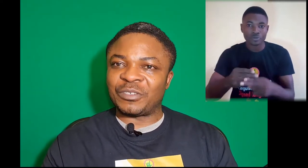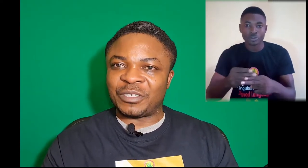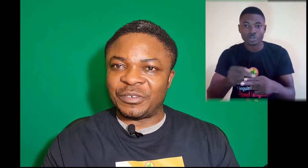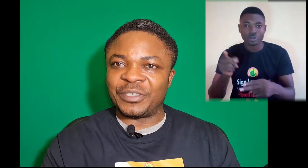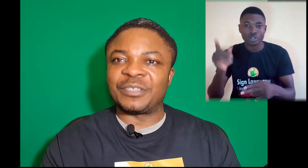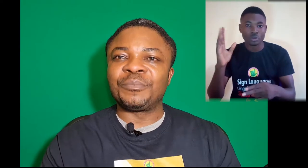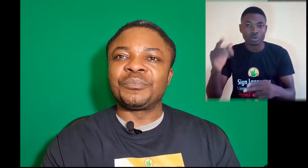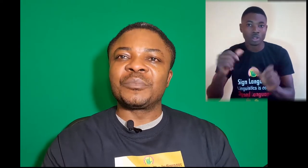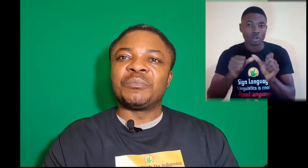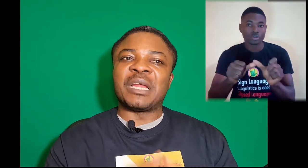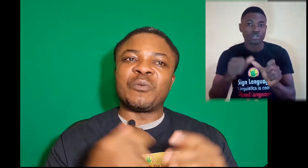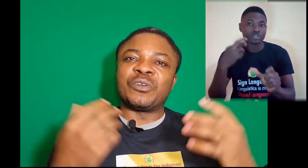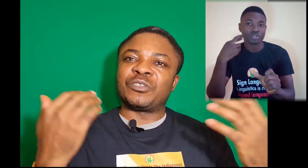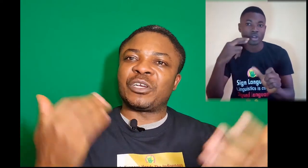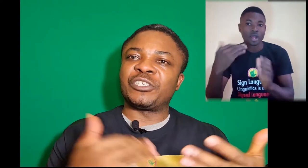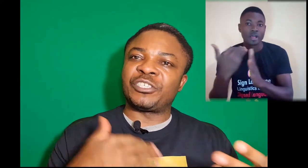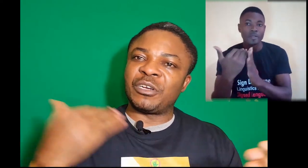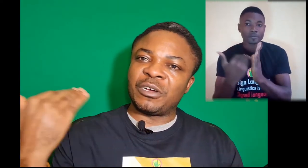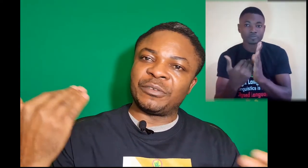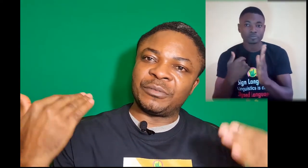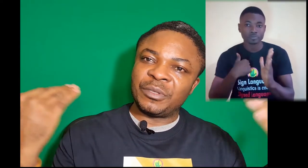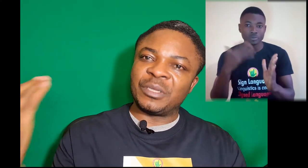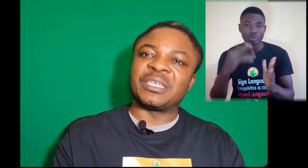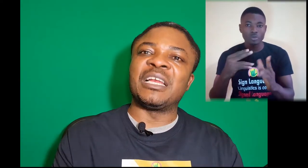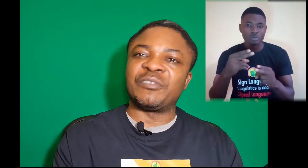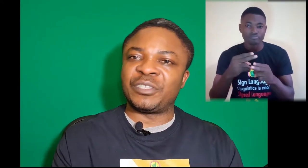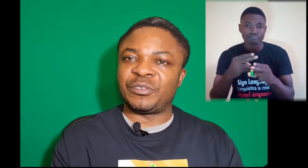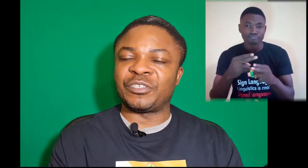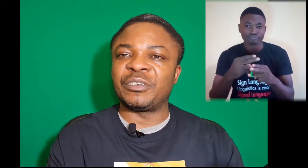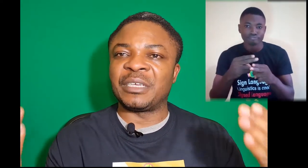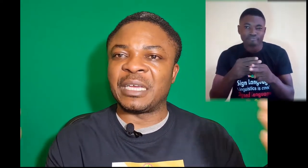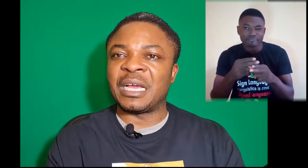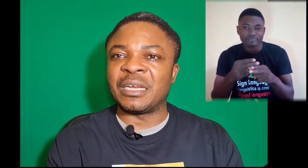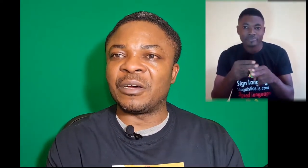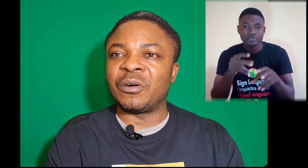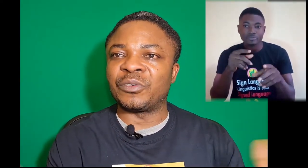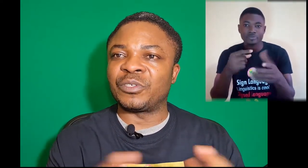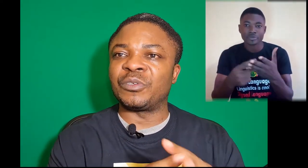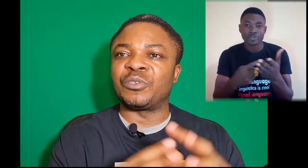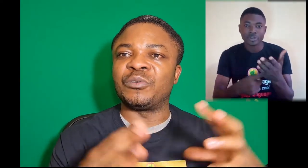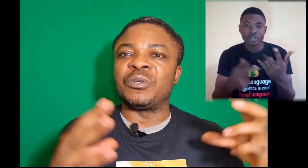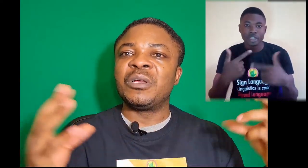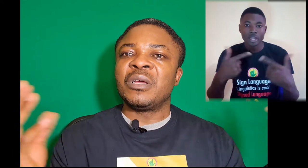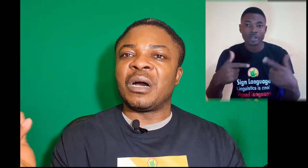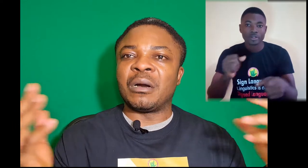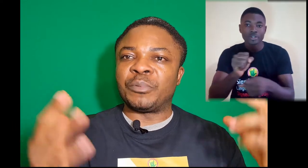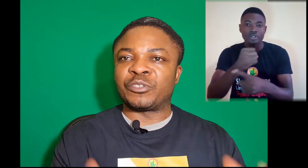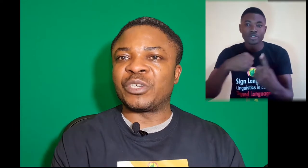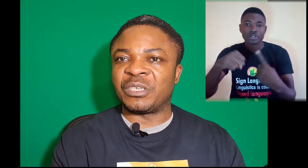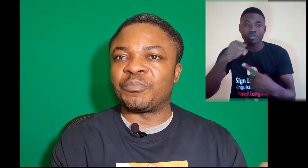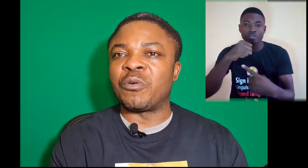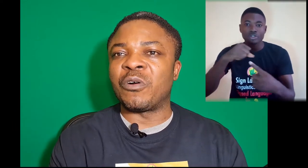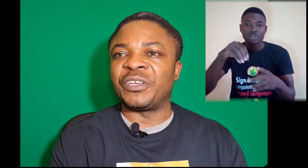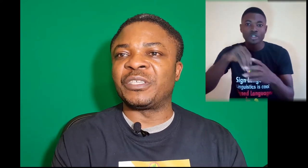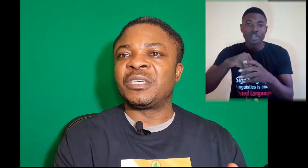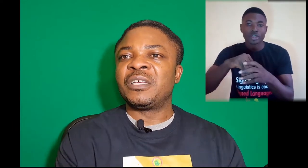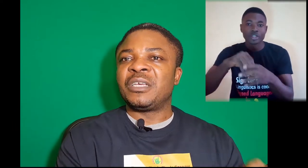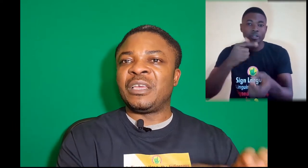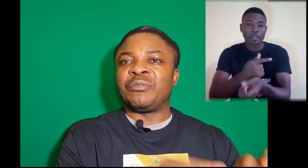series. But I want to touch on the sign language situation in Ghana also to portray a point in